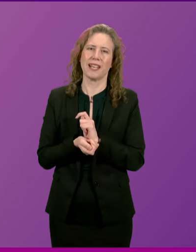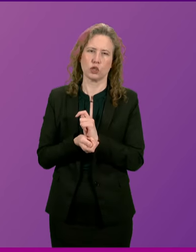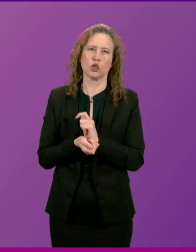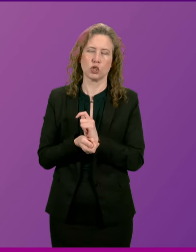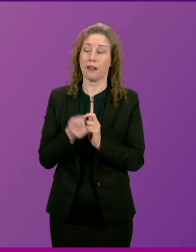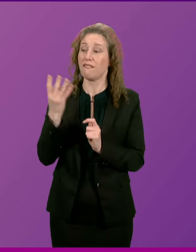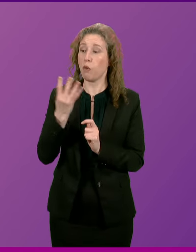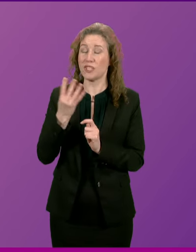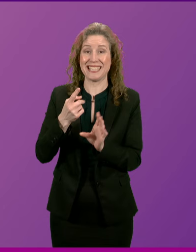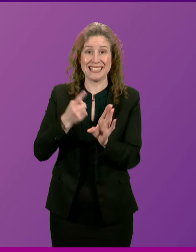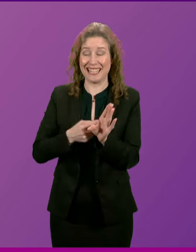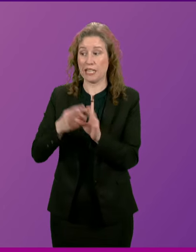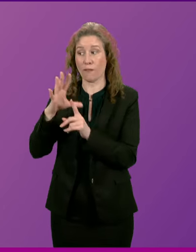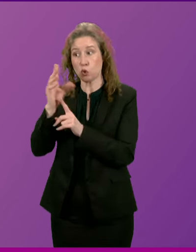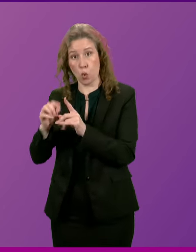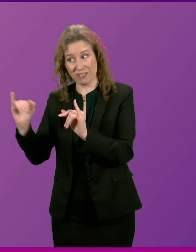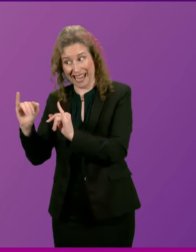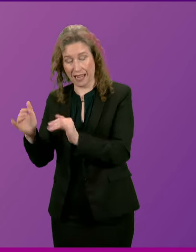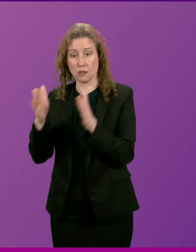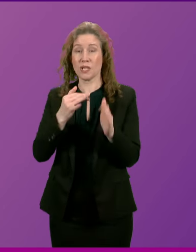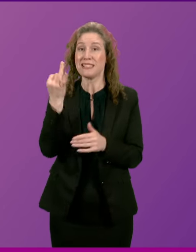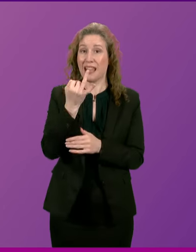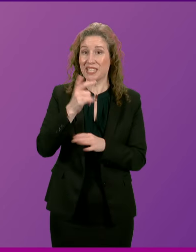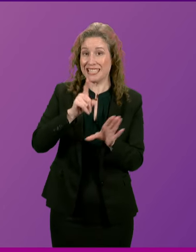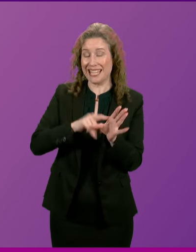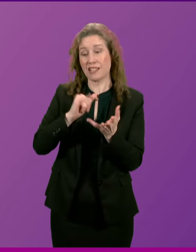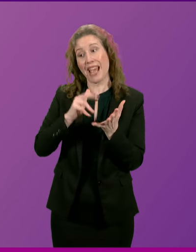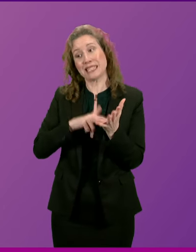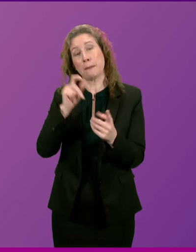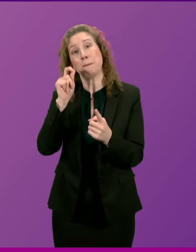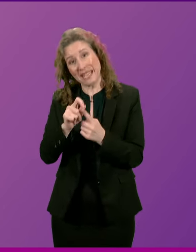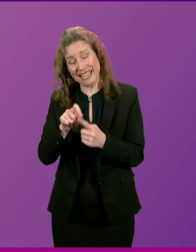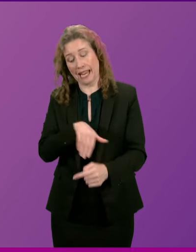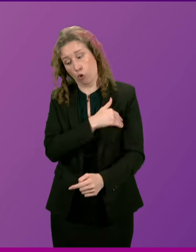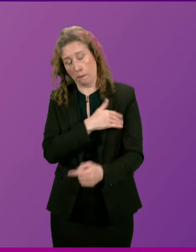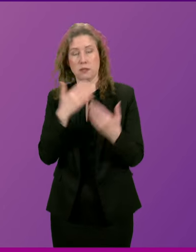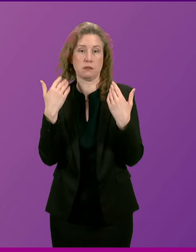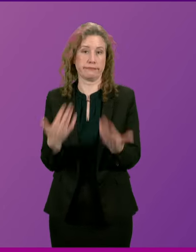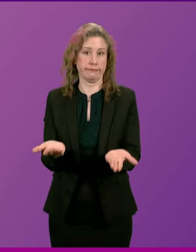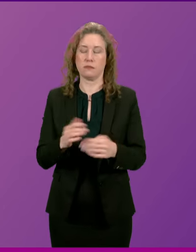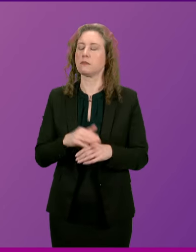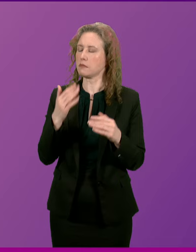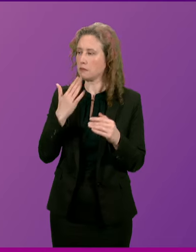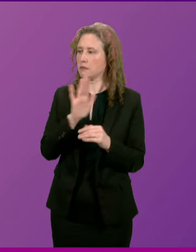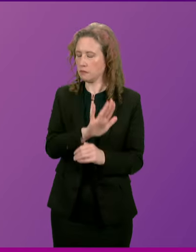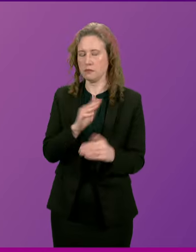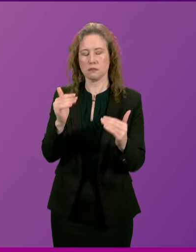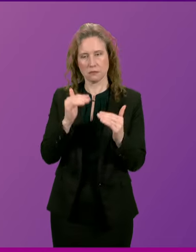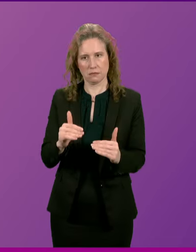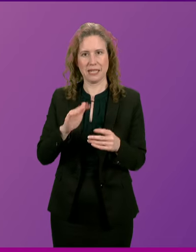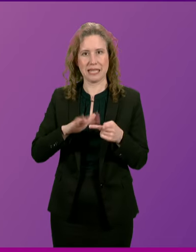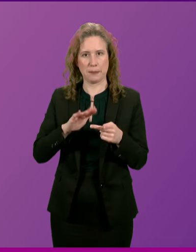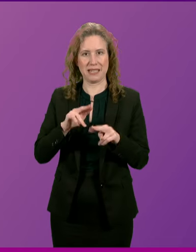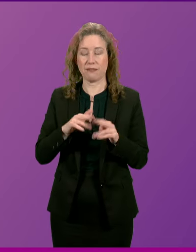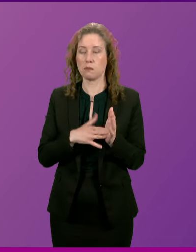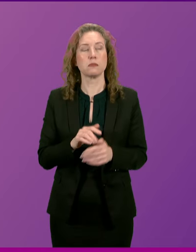14 years of Tory chaos and 17 years of SNP you, Miss Bailey. Deputy First Minister. They're crying